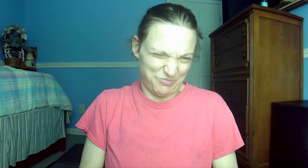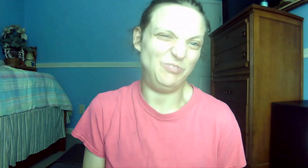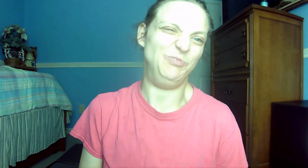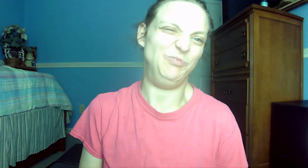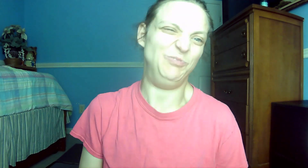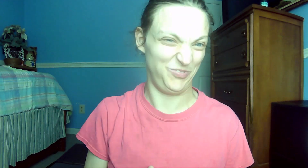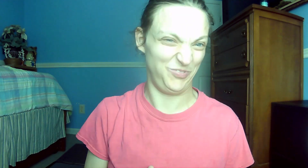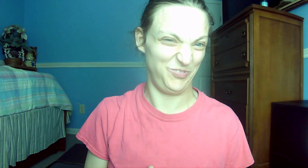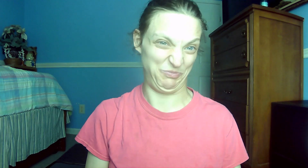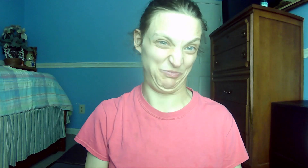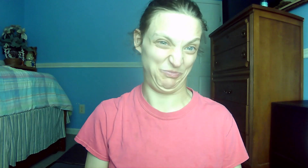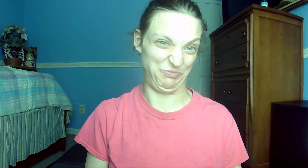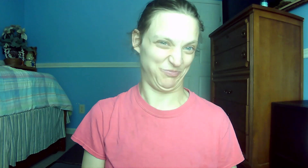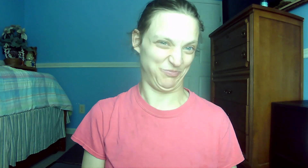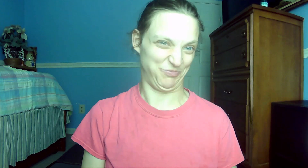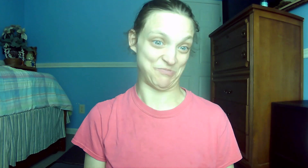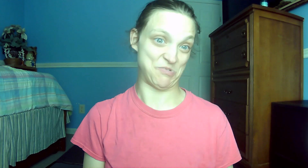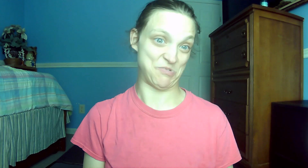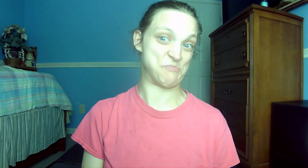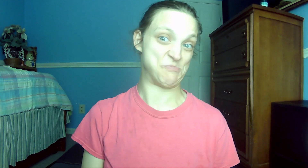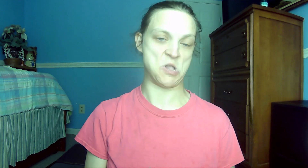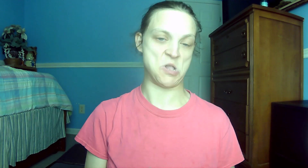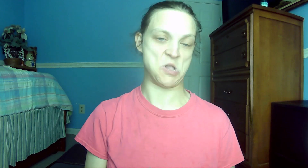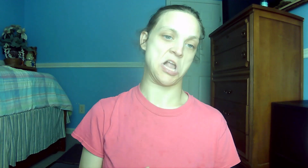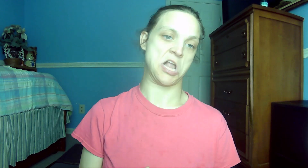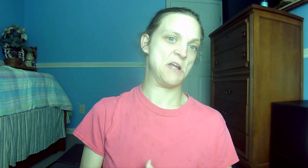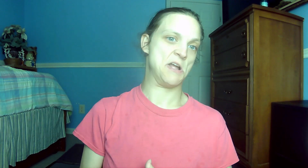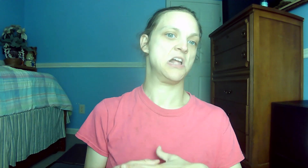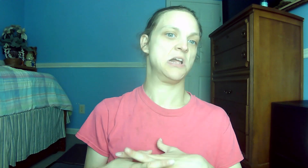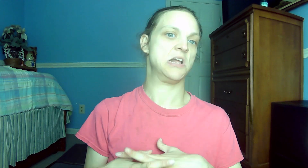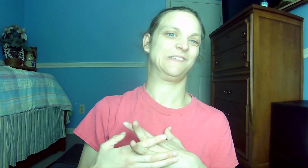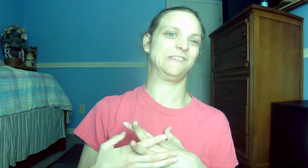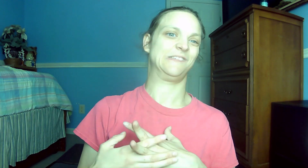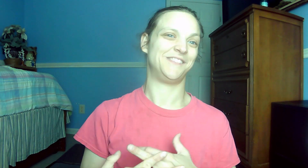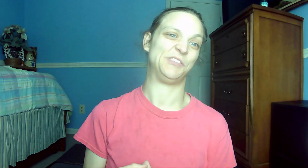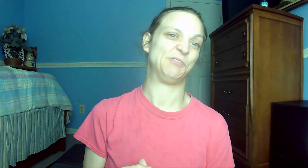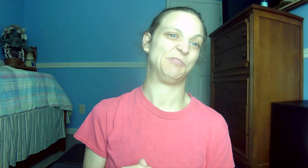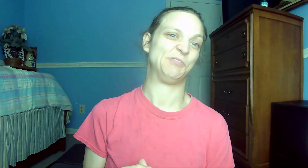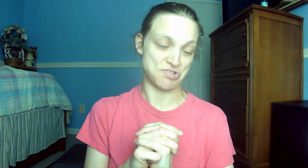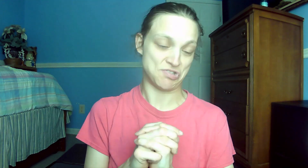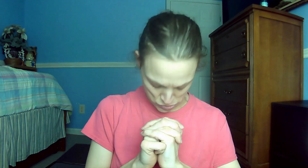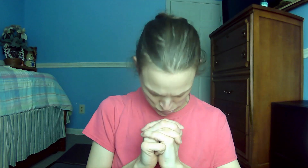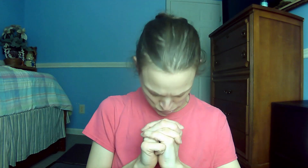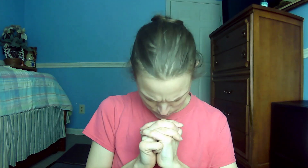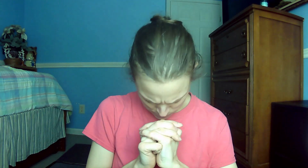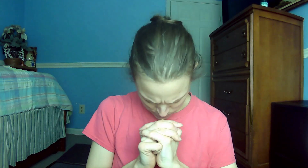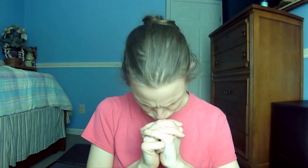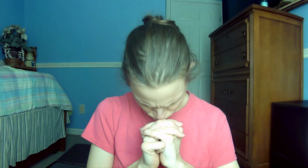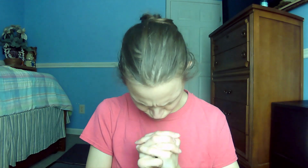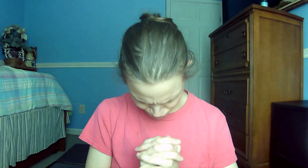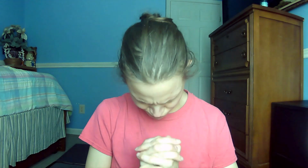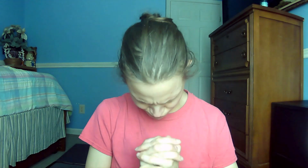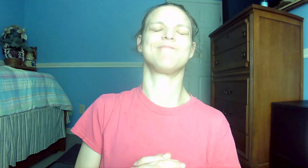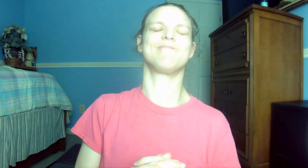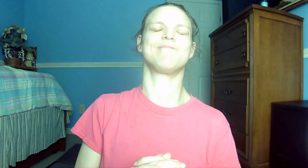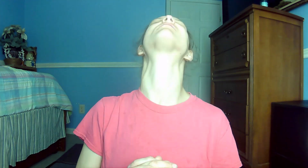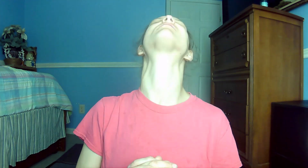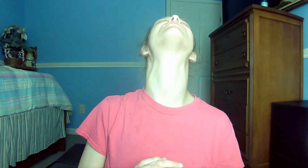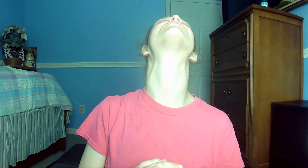to you. 59. Titus 3.5 He saved us, not because of righteous things we had done, but